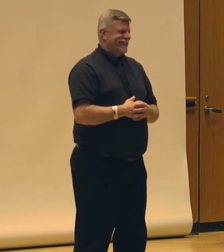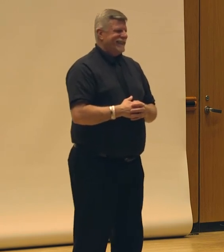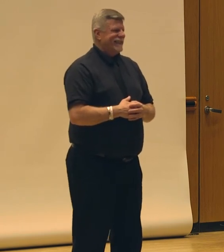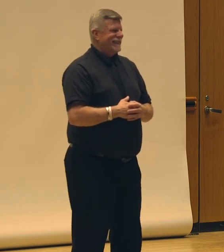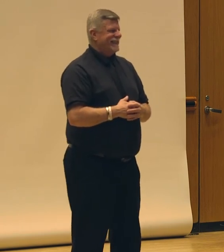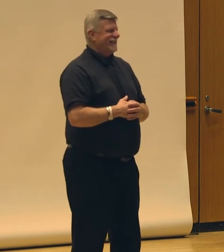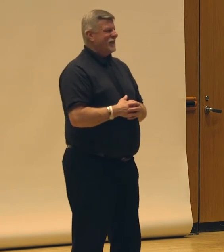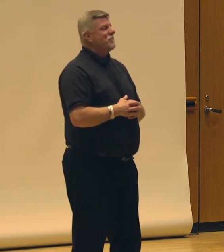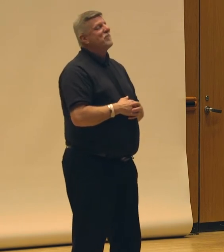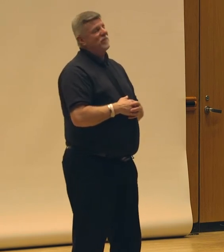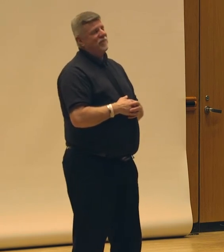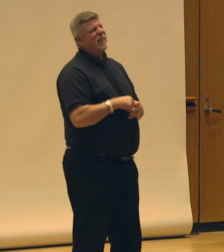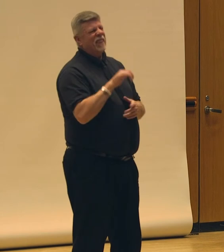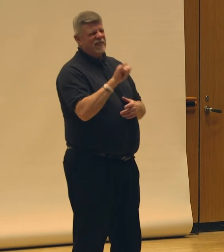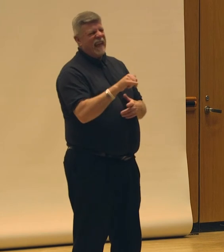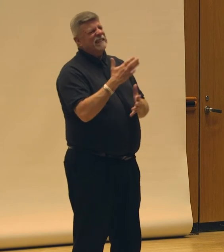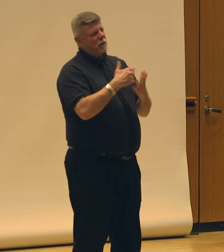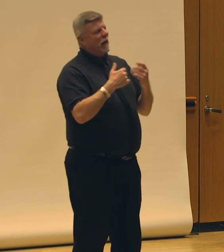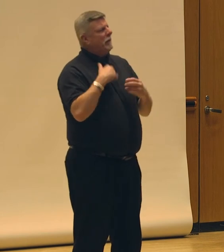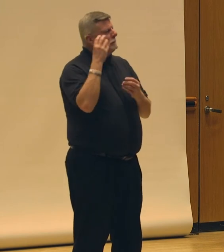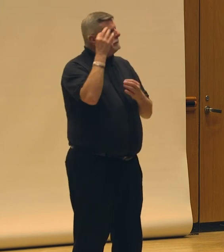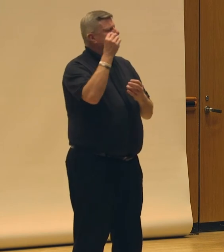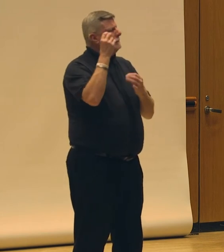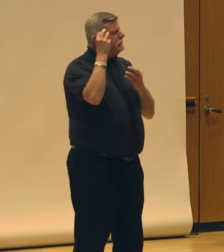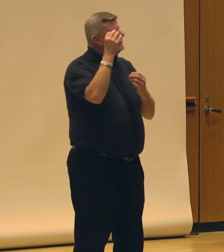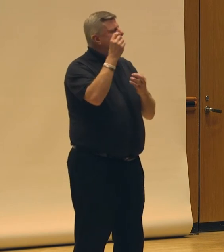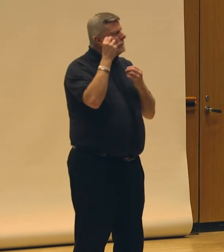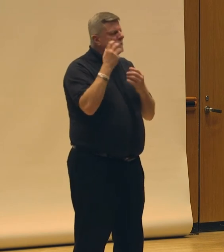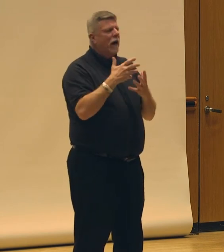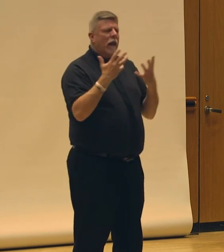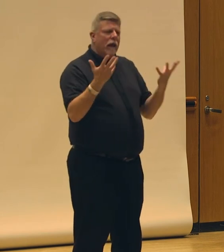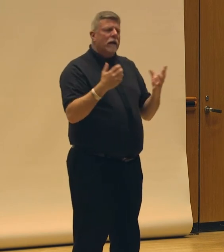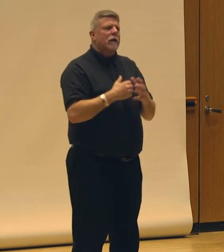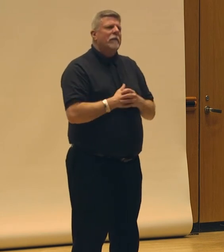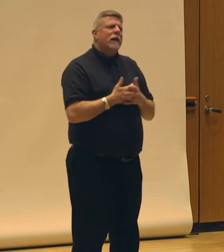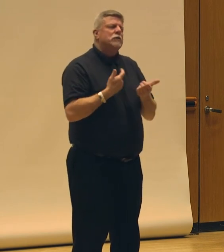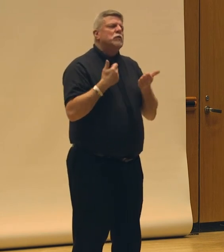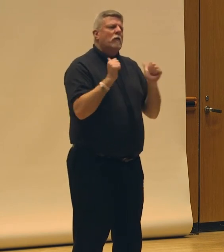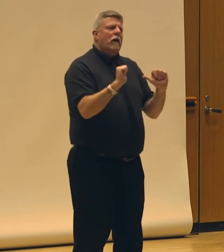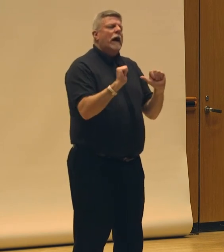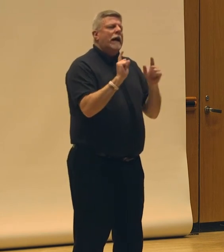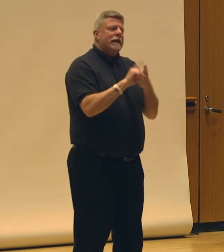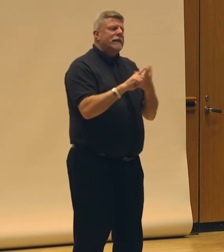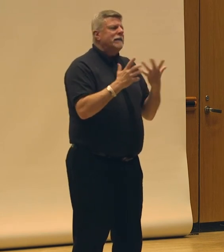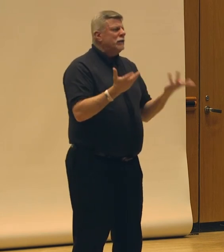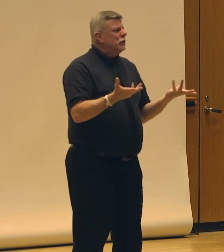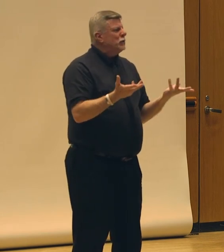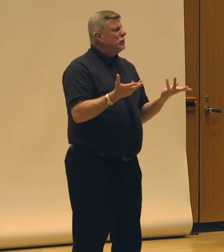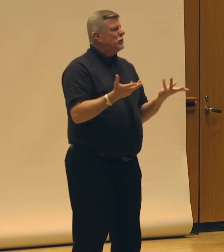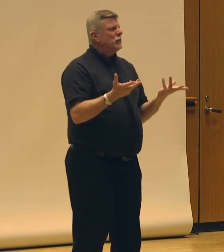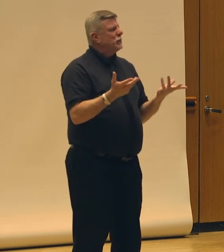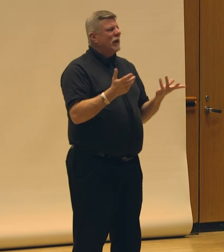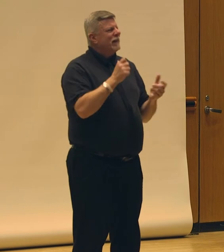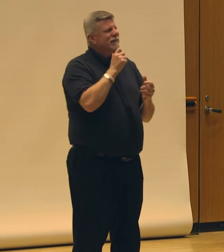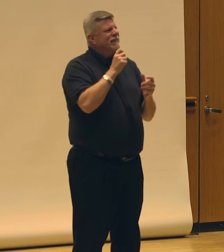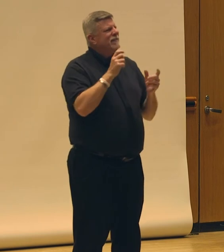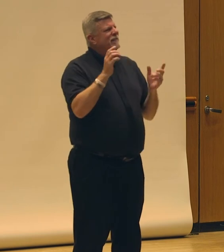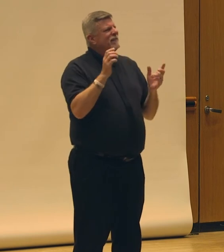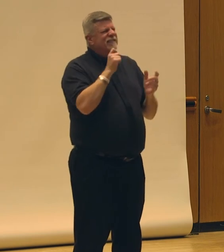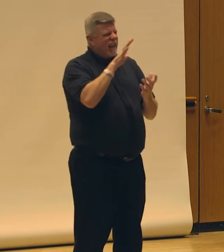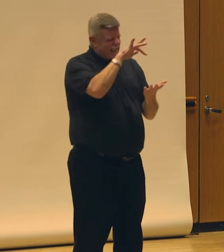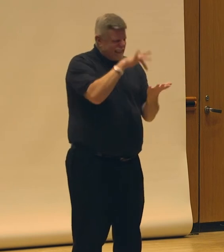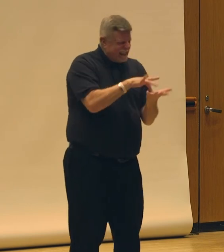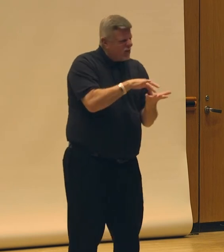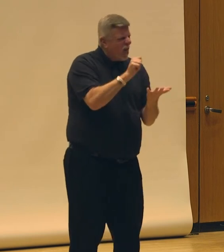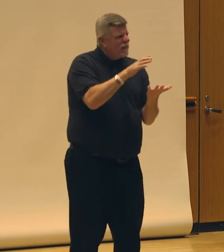So that's something that I've been thinking a lot about and trying to, yeah, decentralize in my work a little